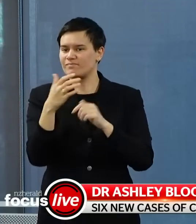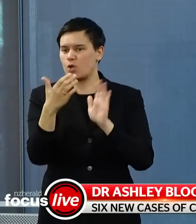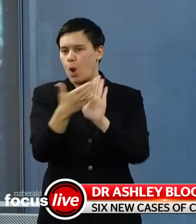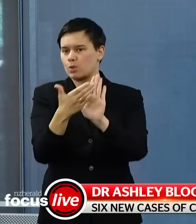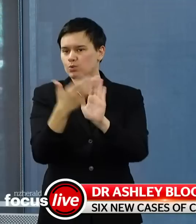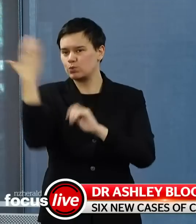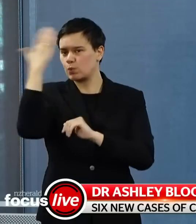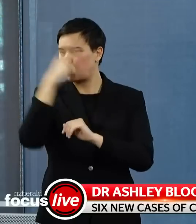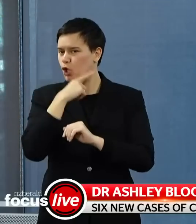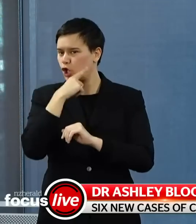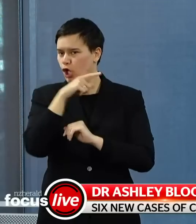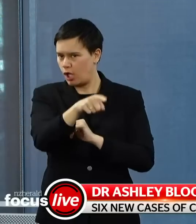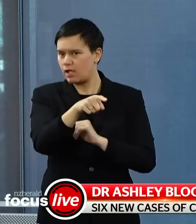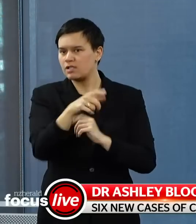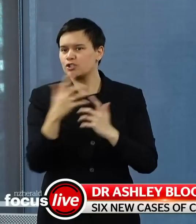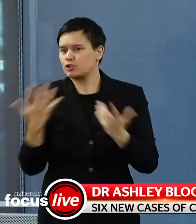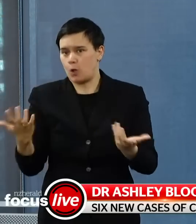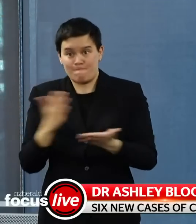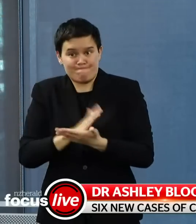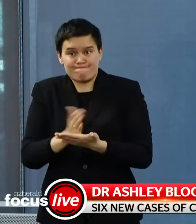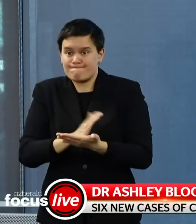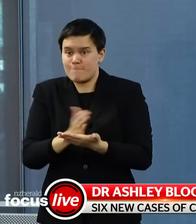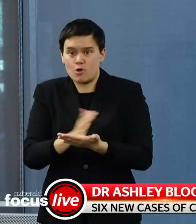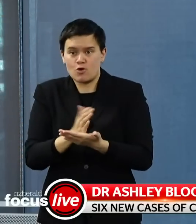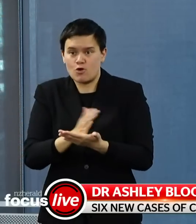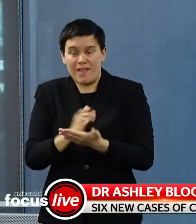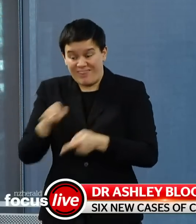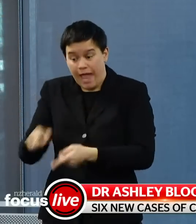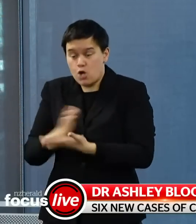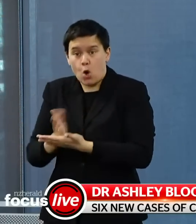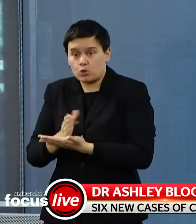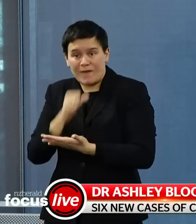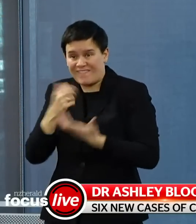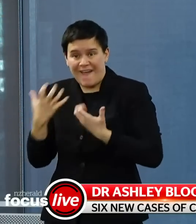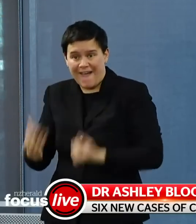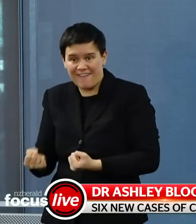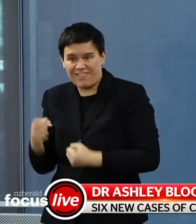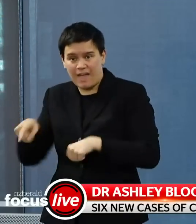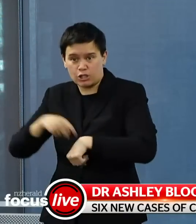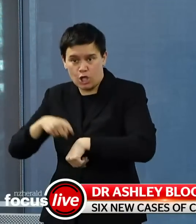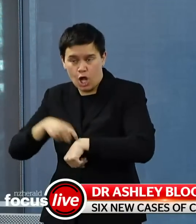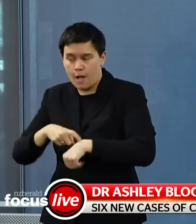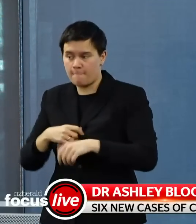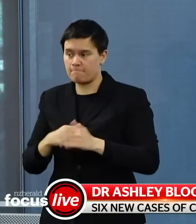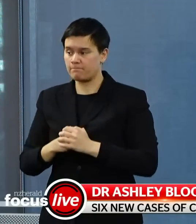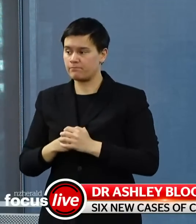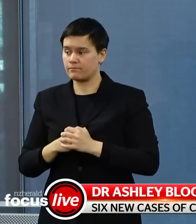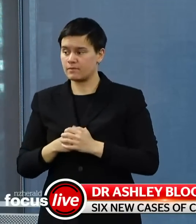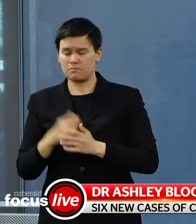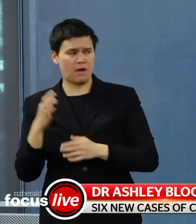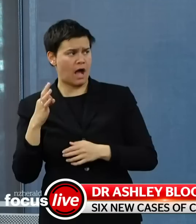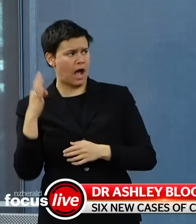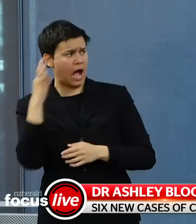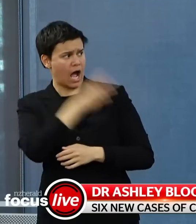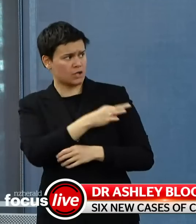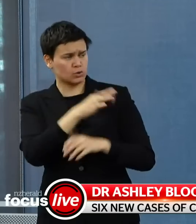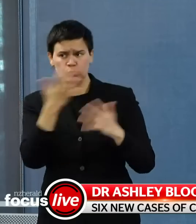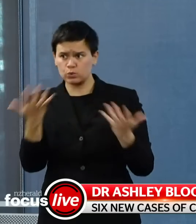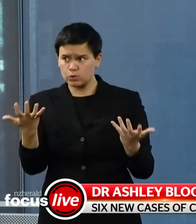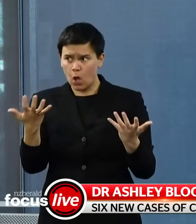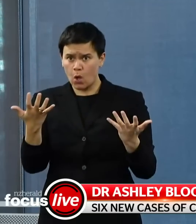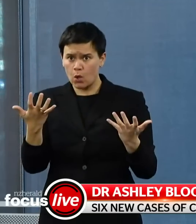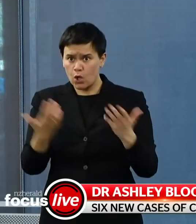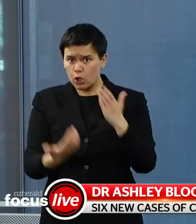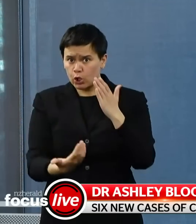prior to the 27th when the exposure took place. So these people are not part of the church service and the web? Yeah, that's right. The